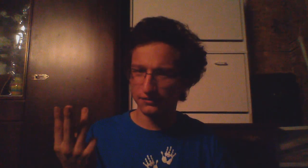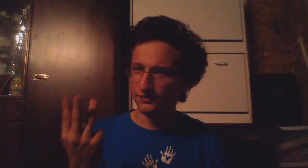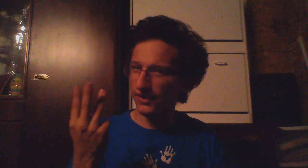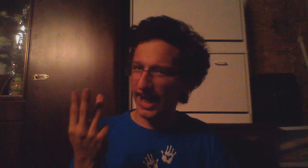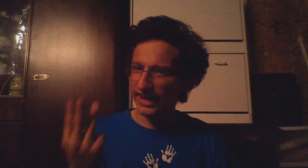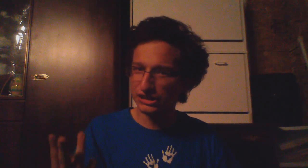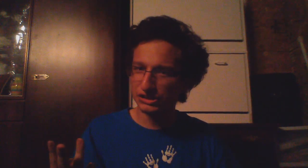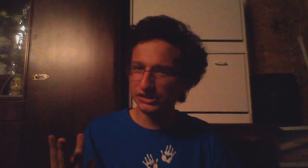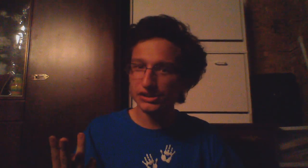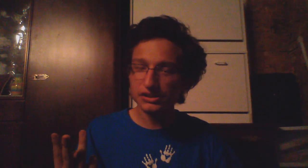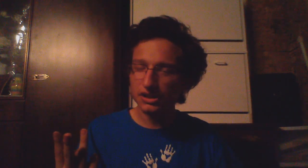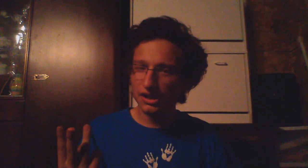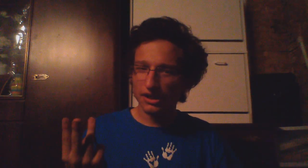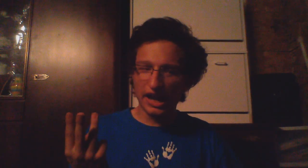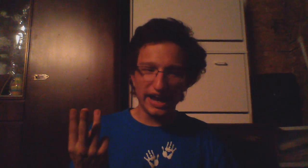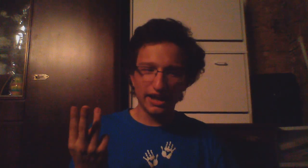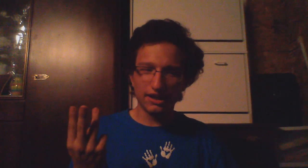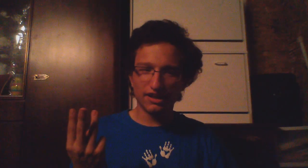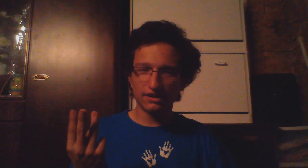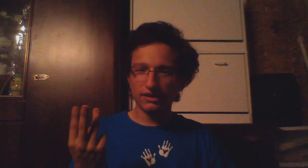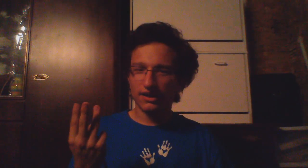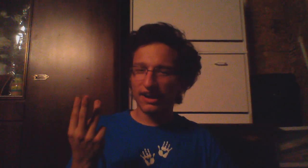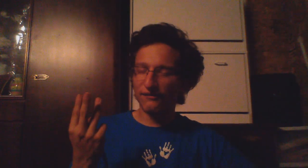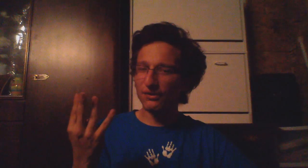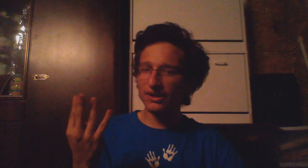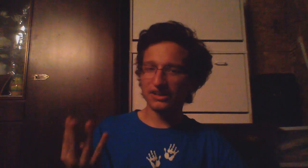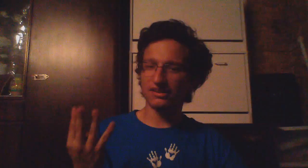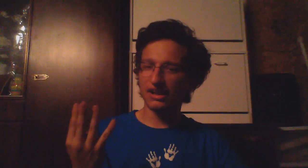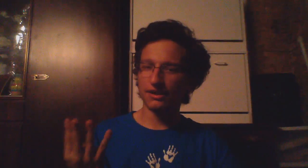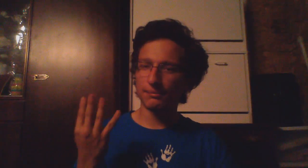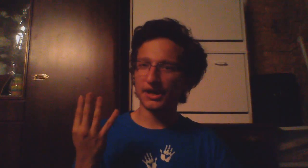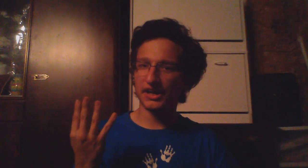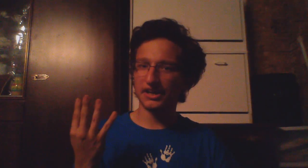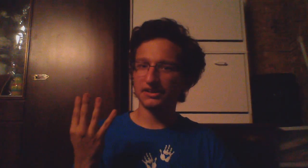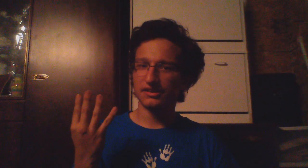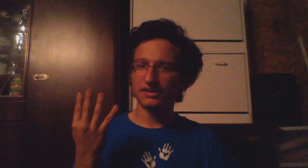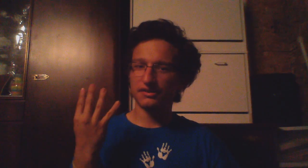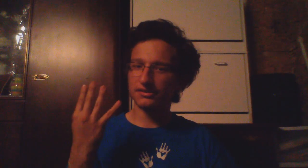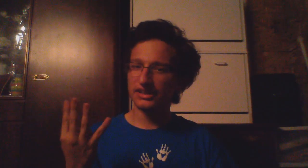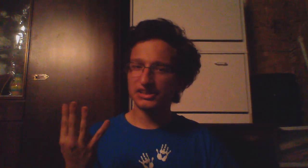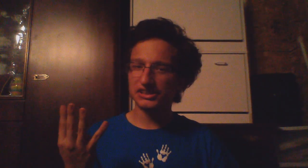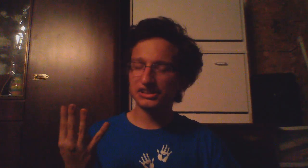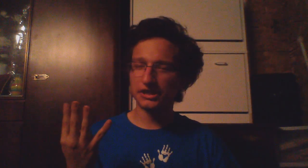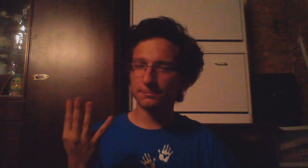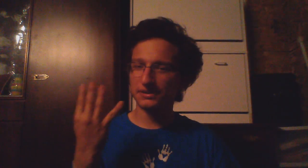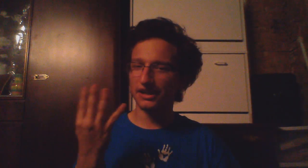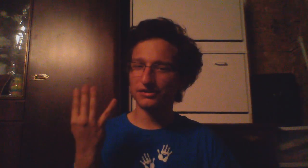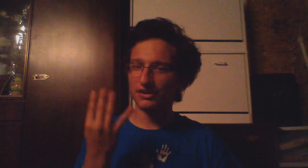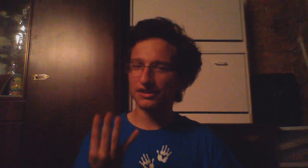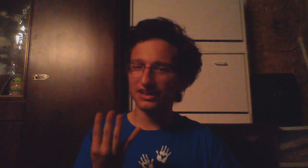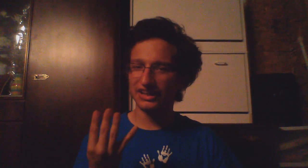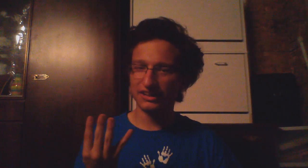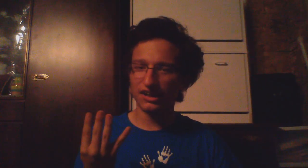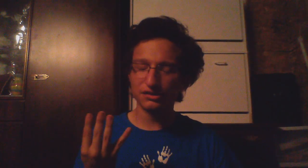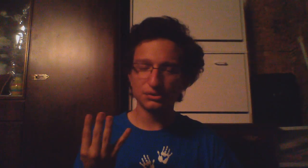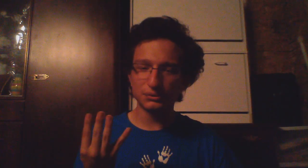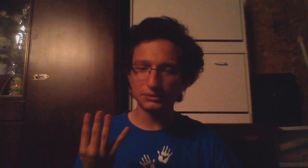actions and I feel like a lot of my relationships that I try to get in high school